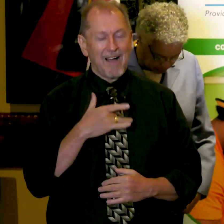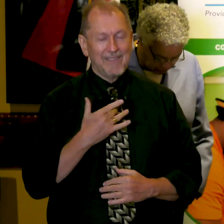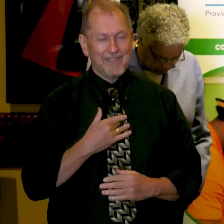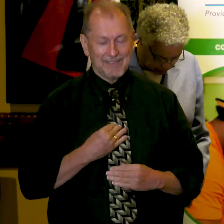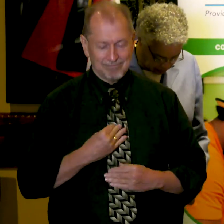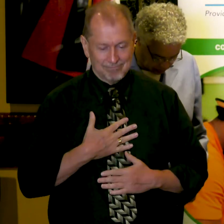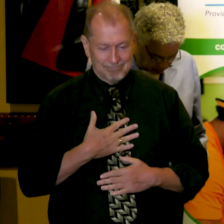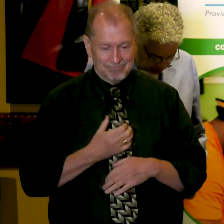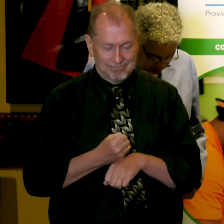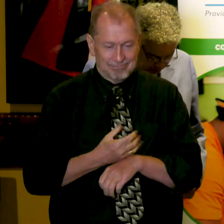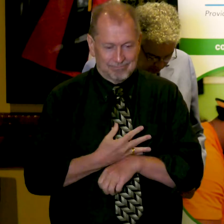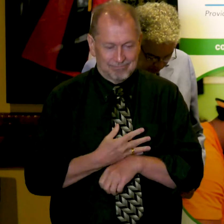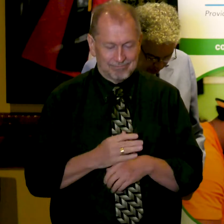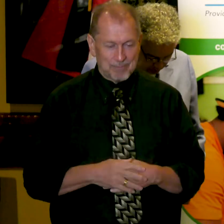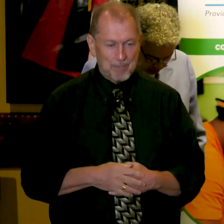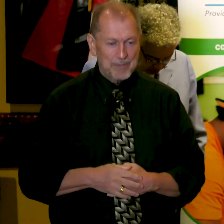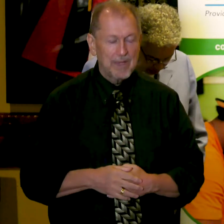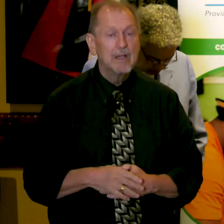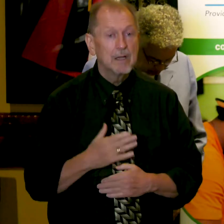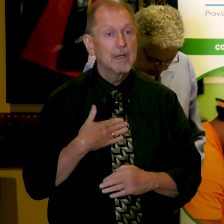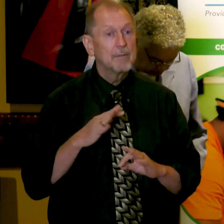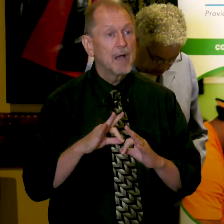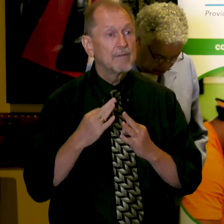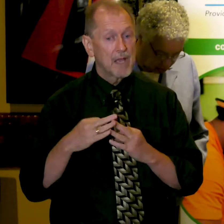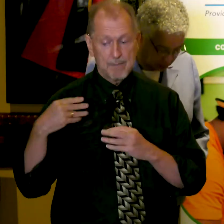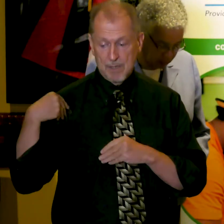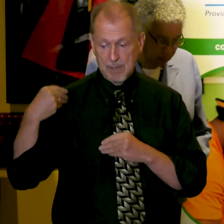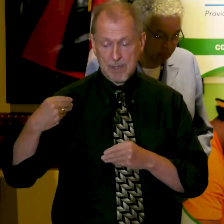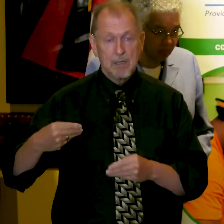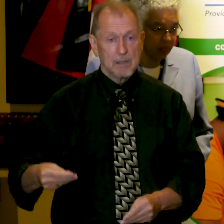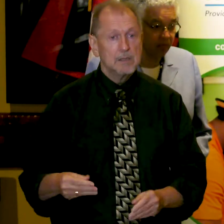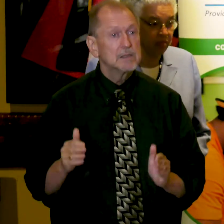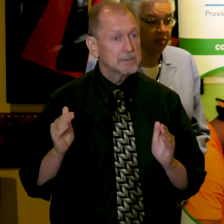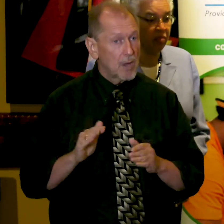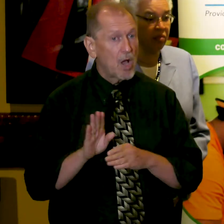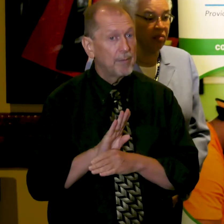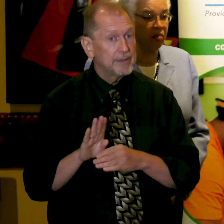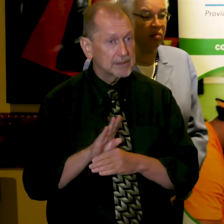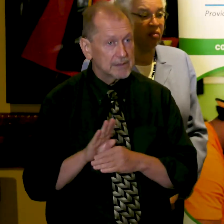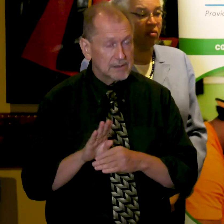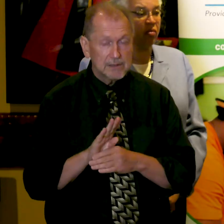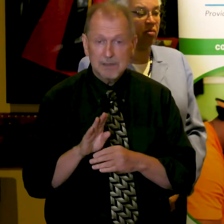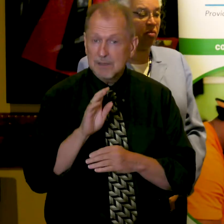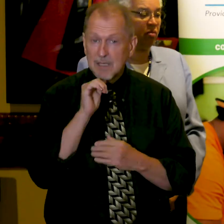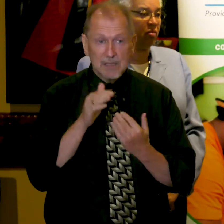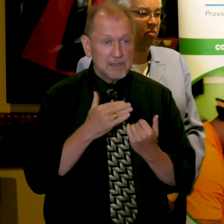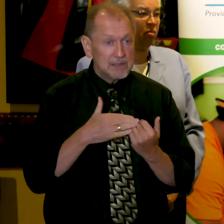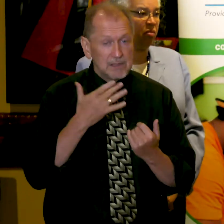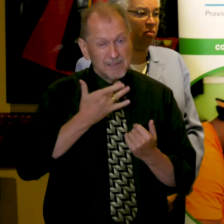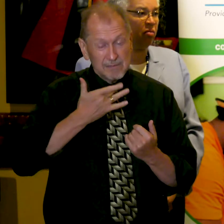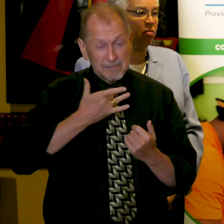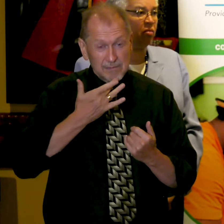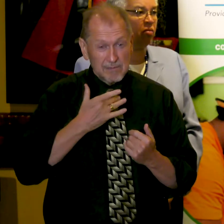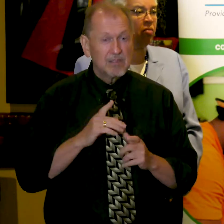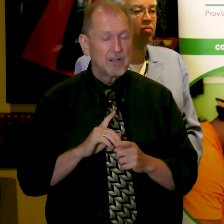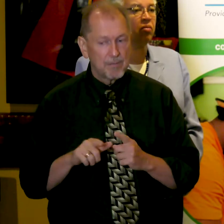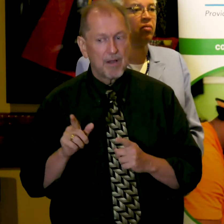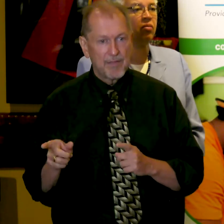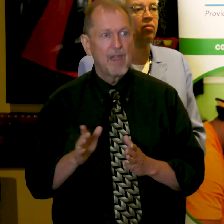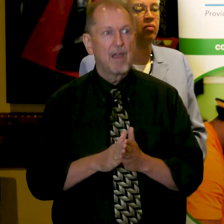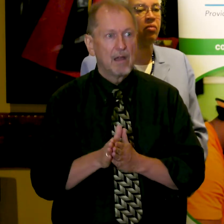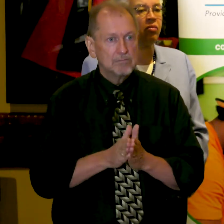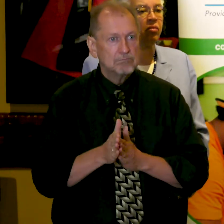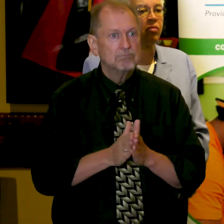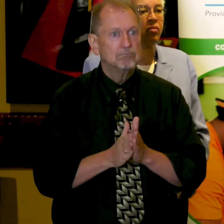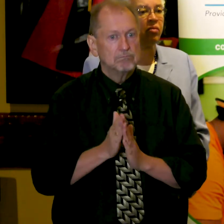I have a long history of family that are entrepreneurs and were able to make it through very difficult times by having that passion.